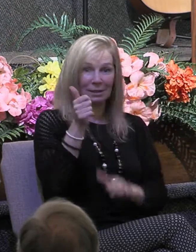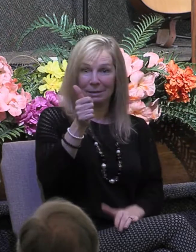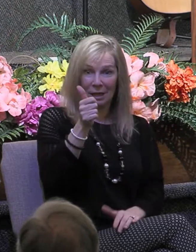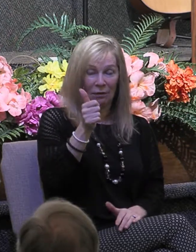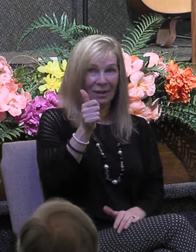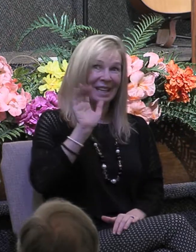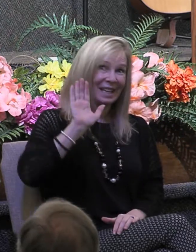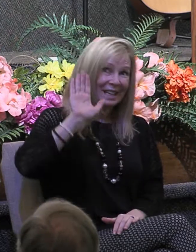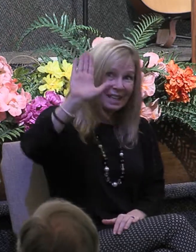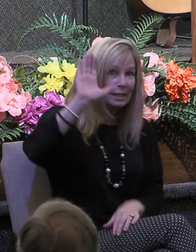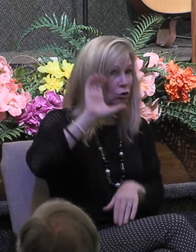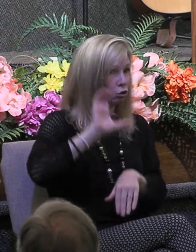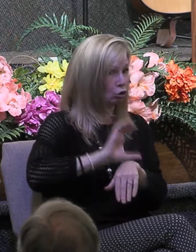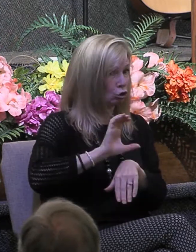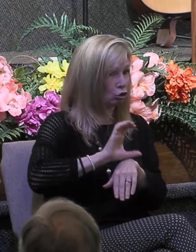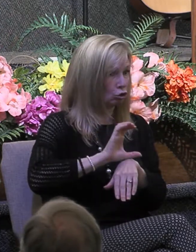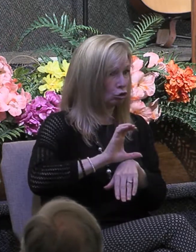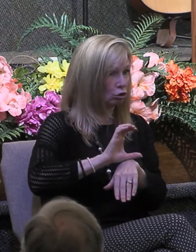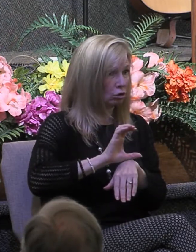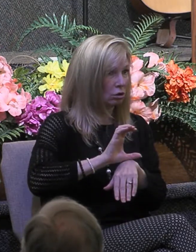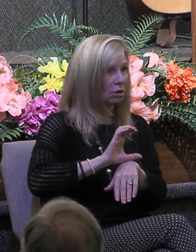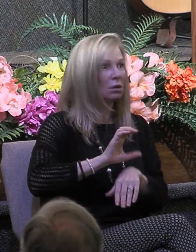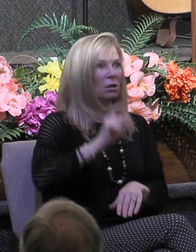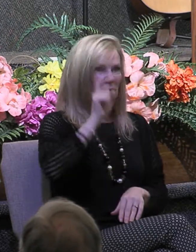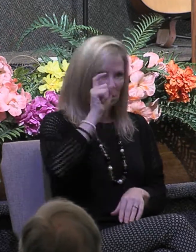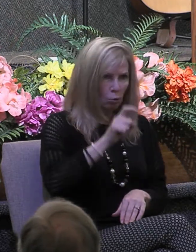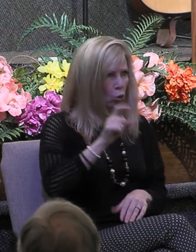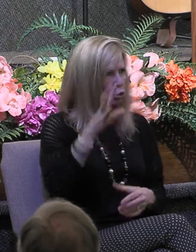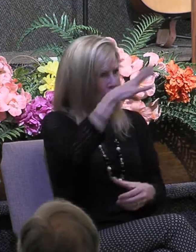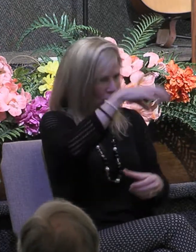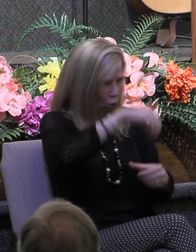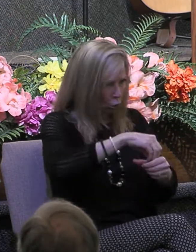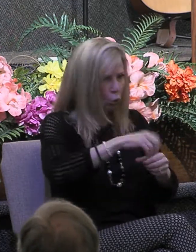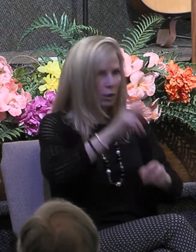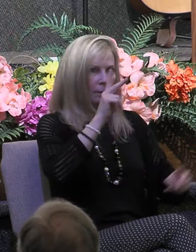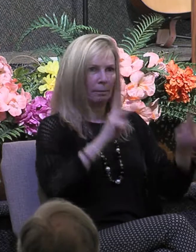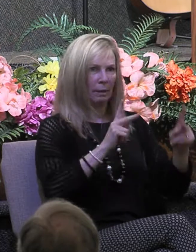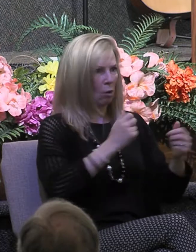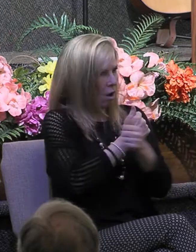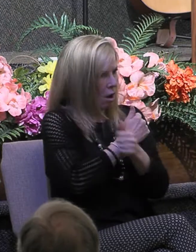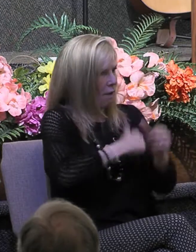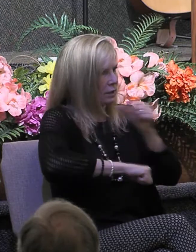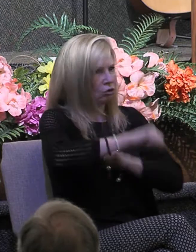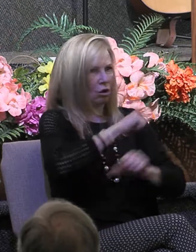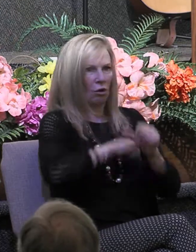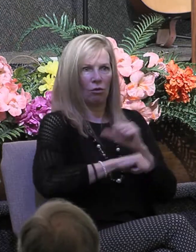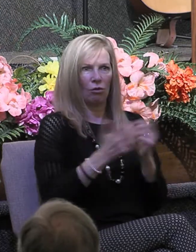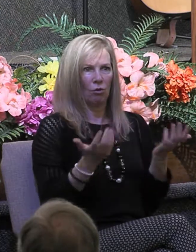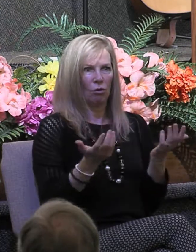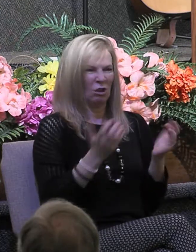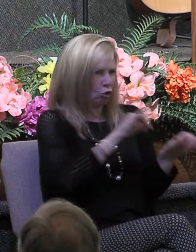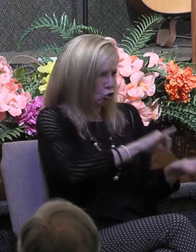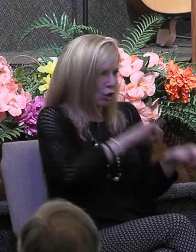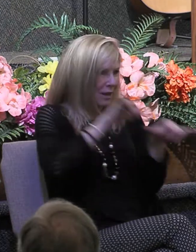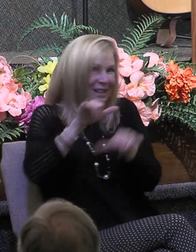he builds is to be made up of people who love each other just as he has loved